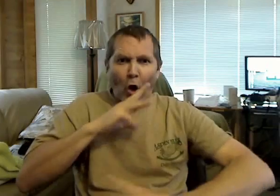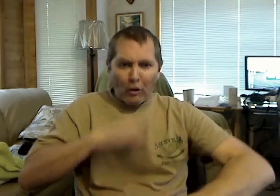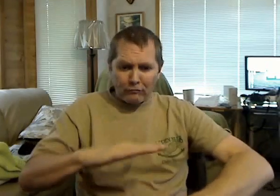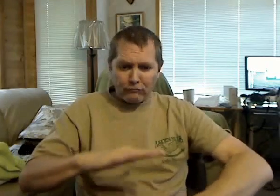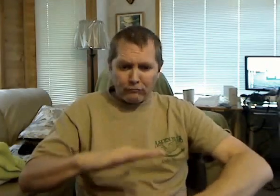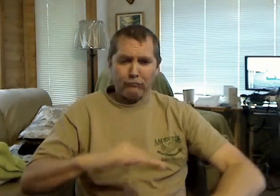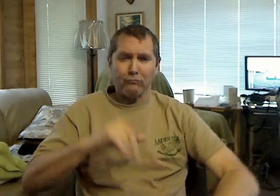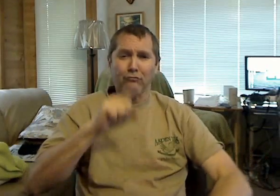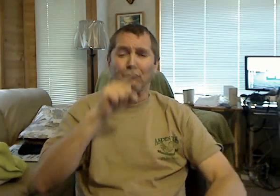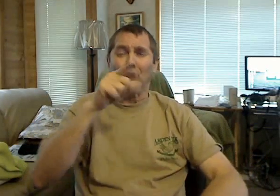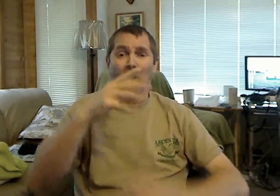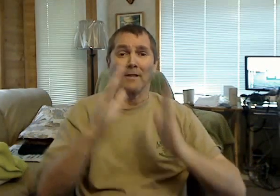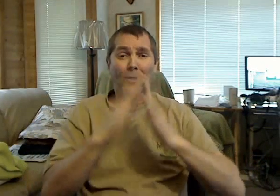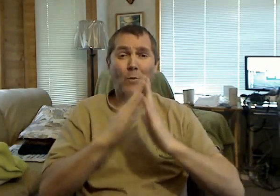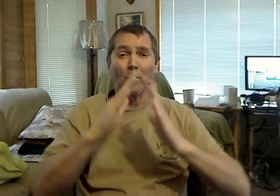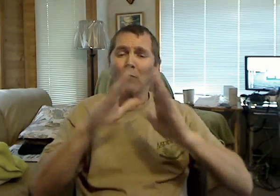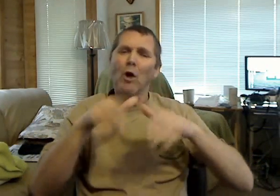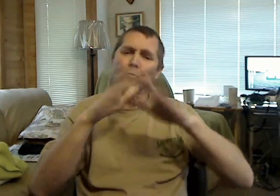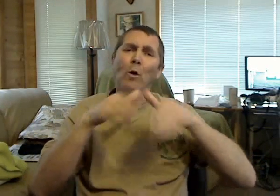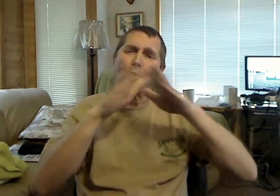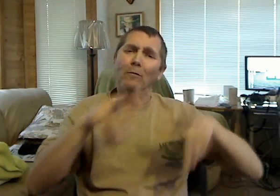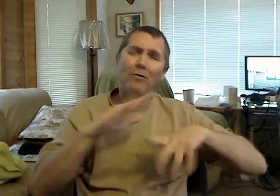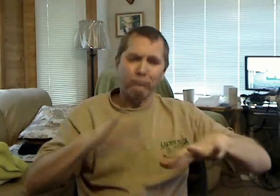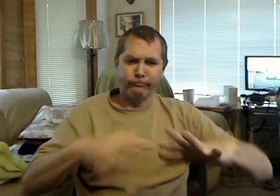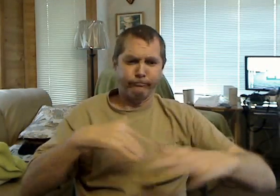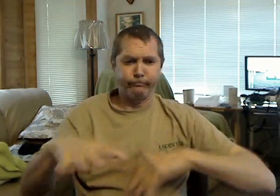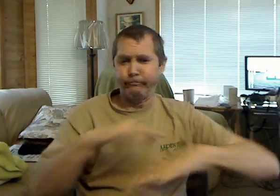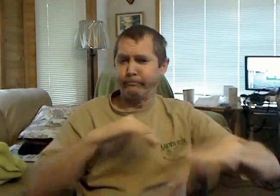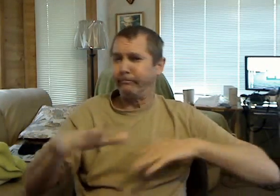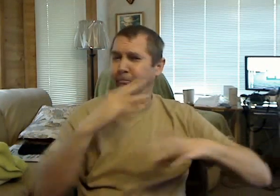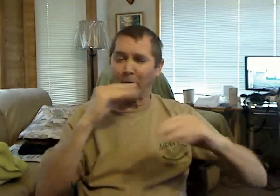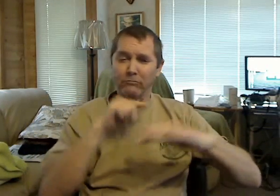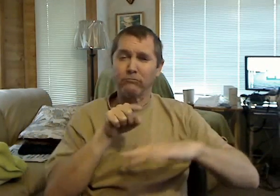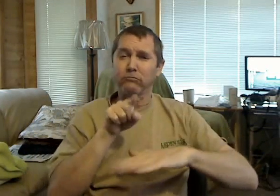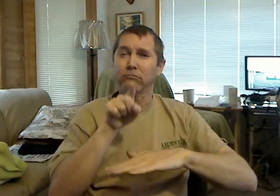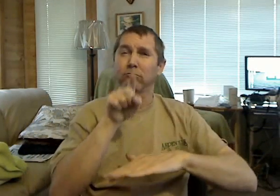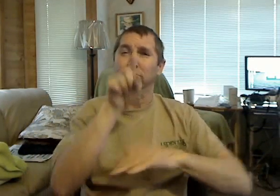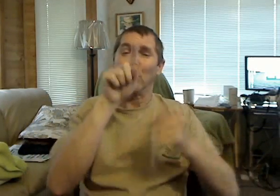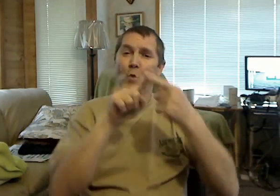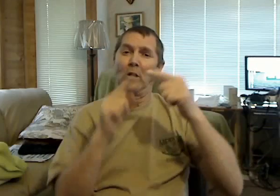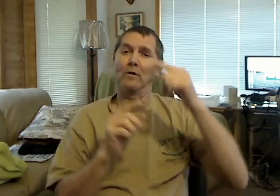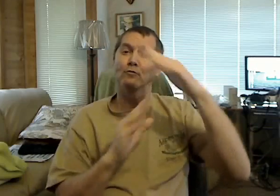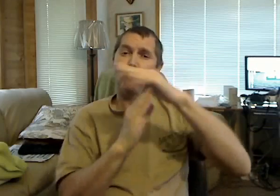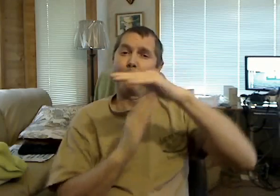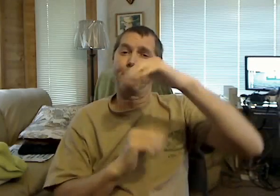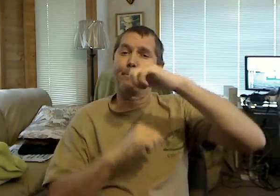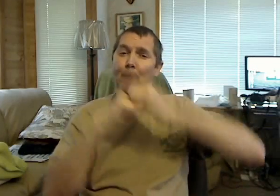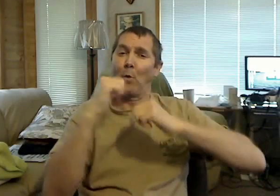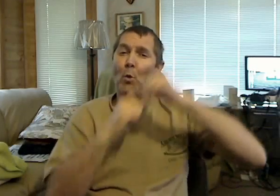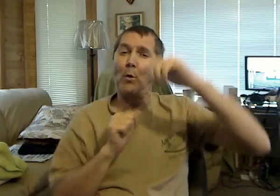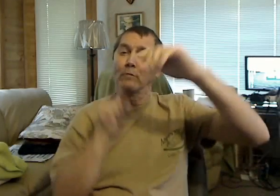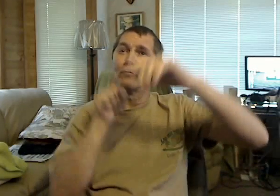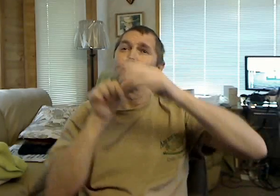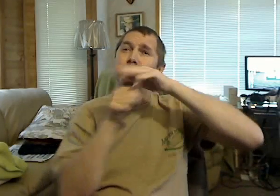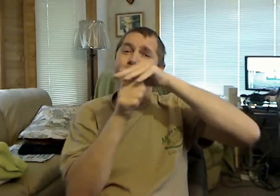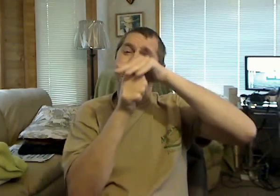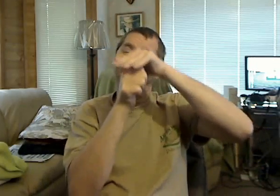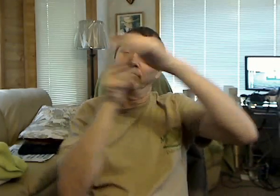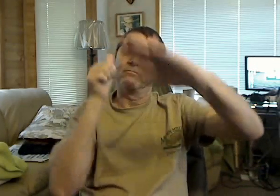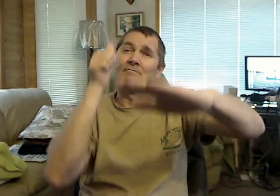this broadcast. Here in New York, Democratic strategist Hank Sheinkoff, syndicated columnist Miguel Perez, and in Washington, D.C., Washington Times columnist